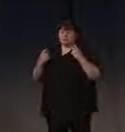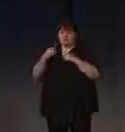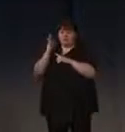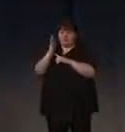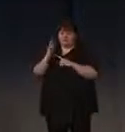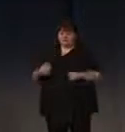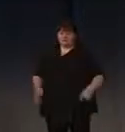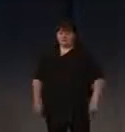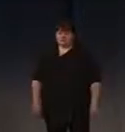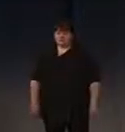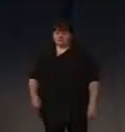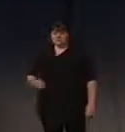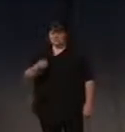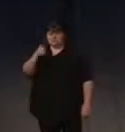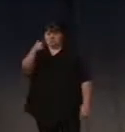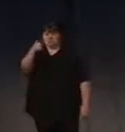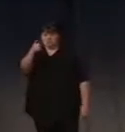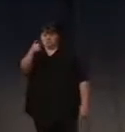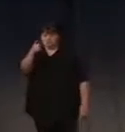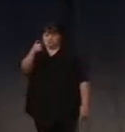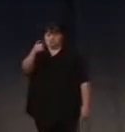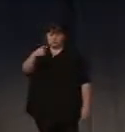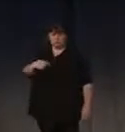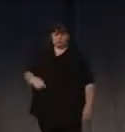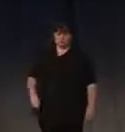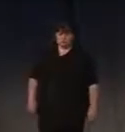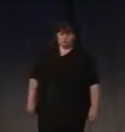more minutes. Yes. Do you want to wait for the mic there?